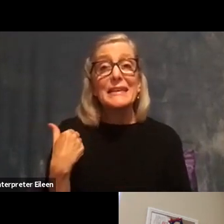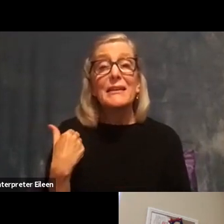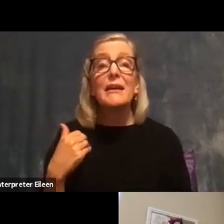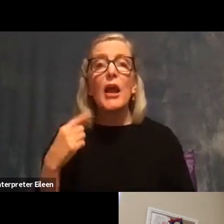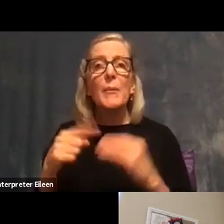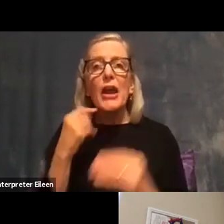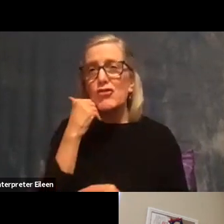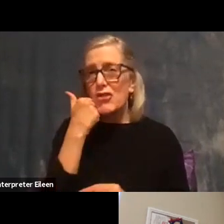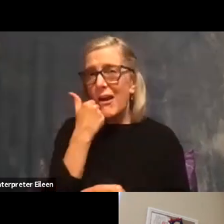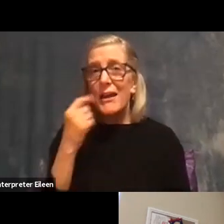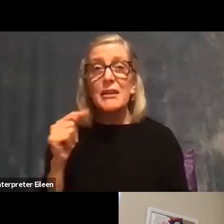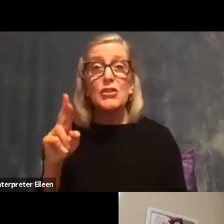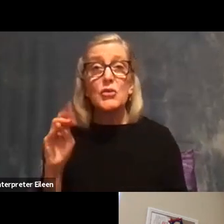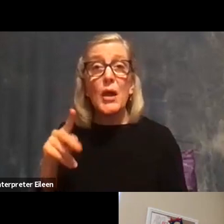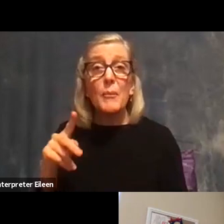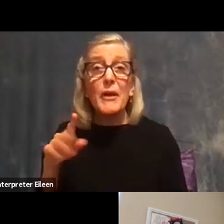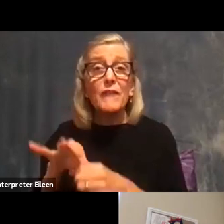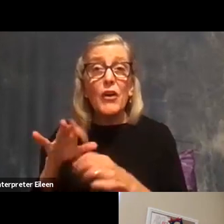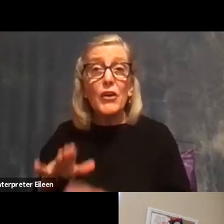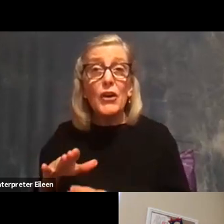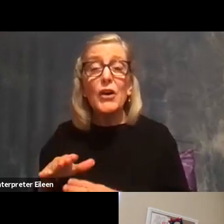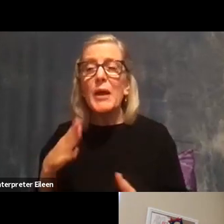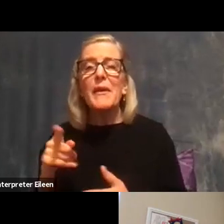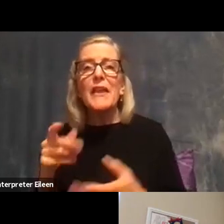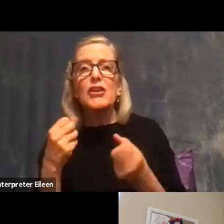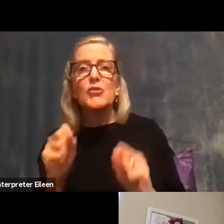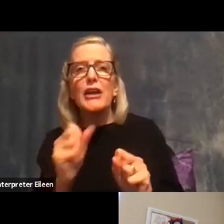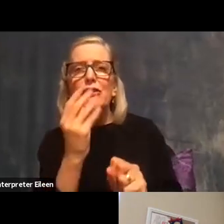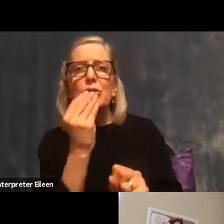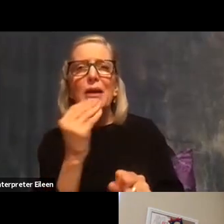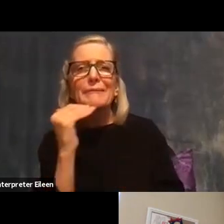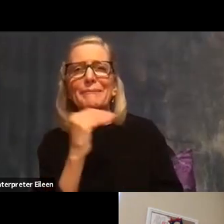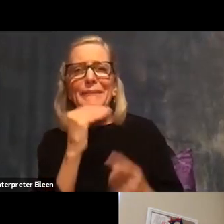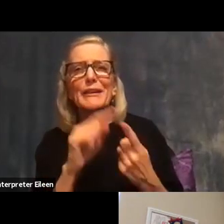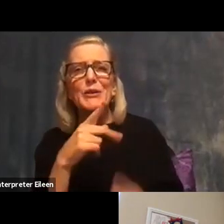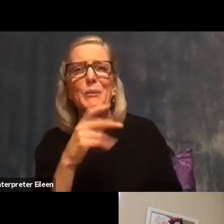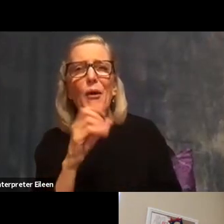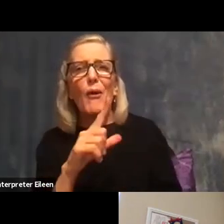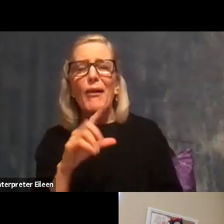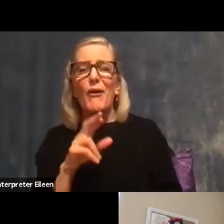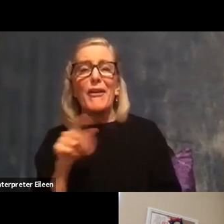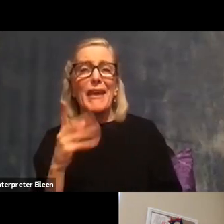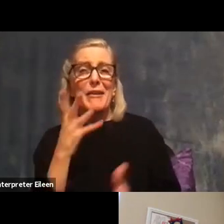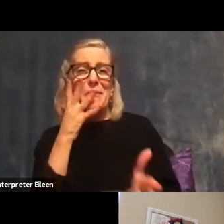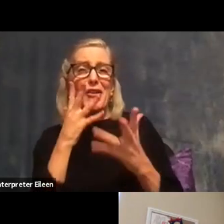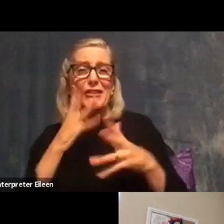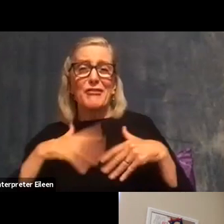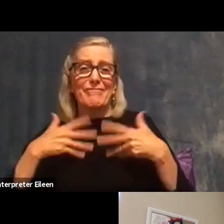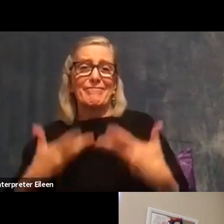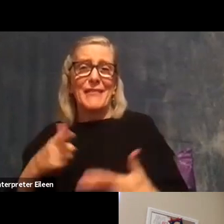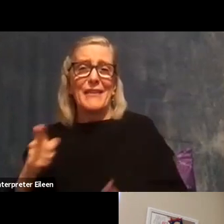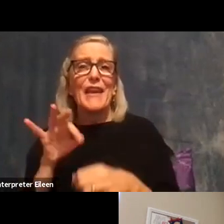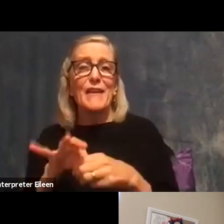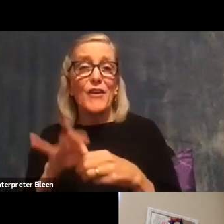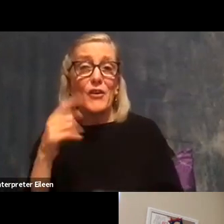and perhaps they were purposely trying to mislead the polls are embarrassed to say that they were voting for Trump. And I